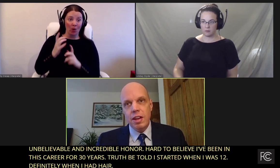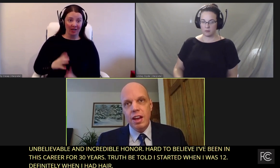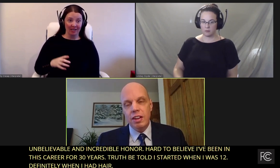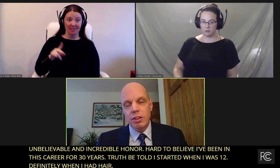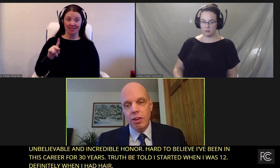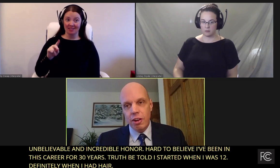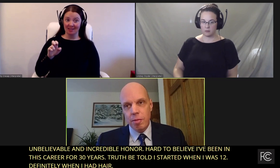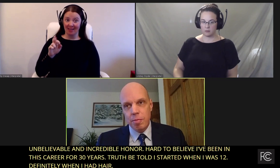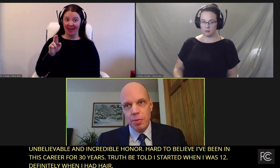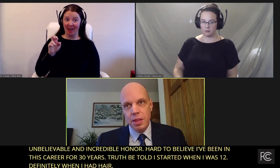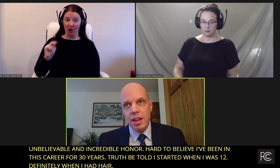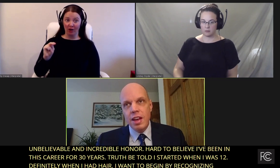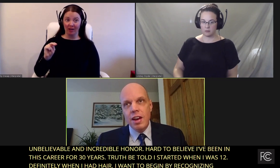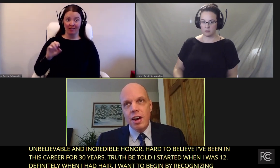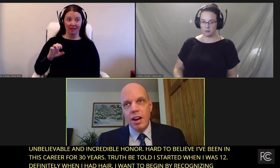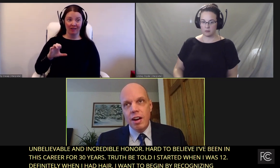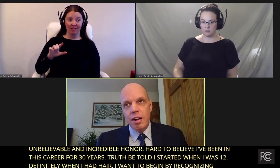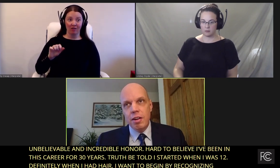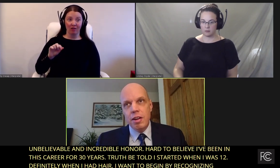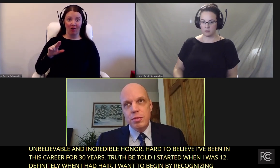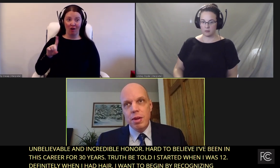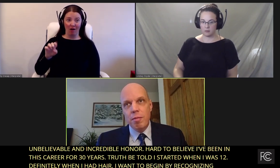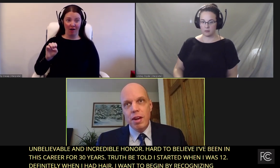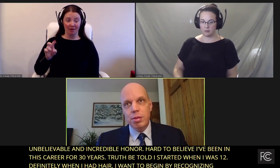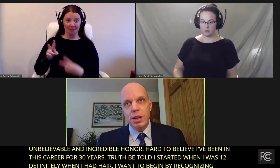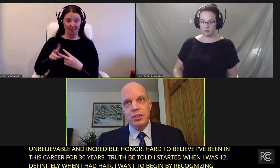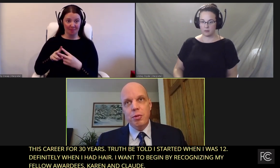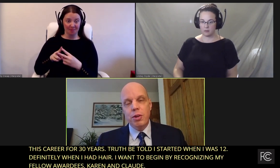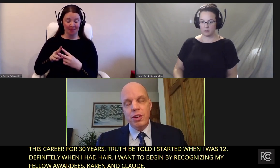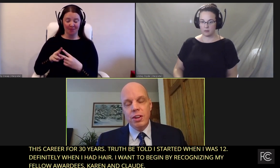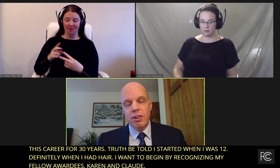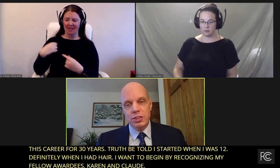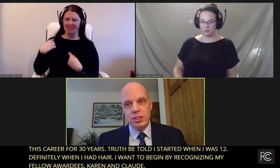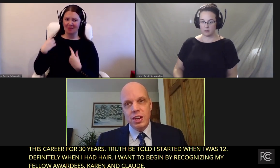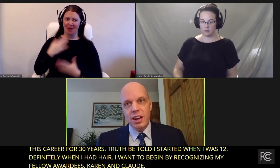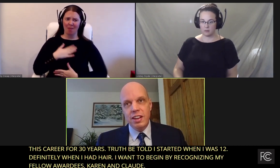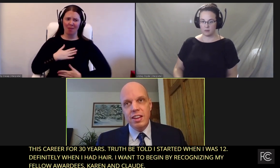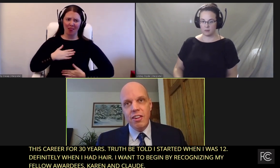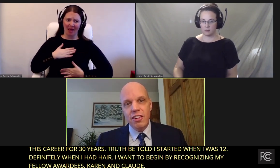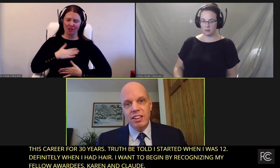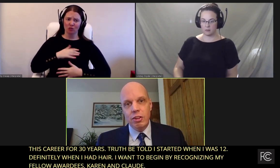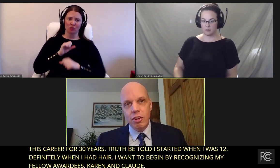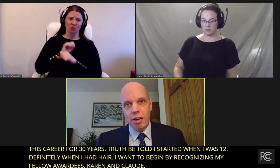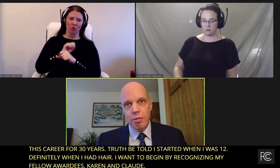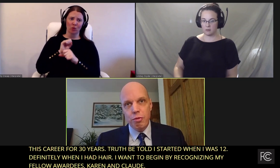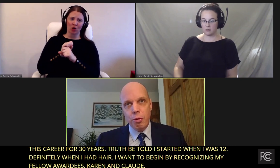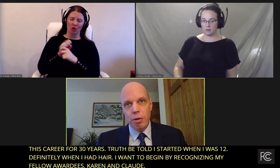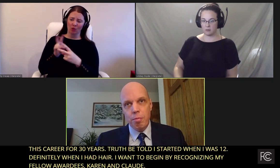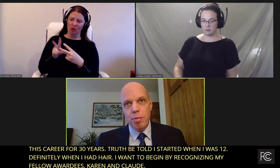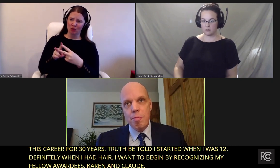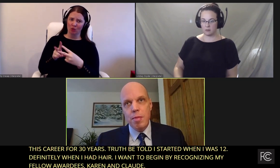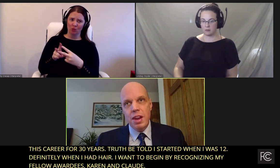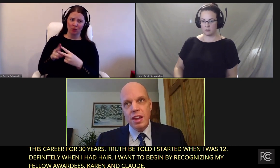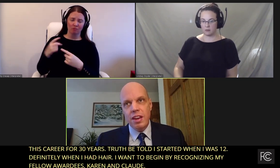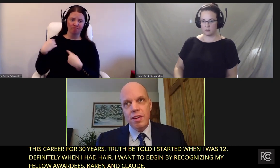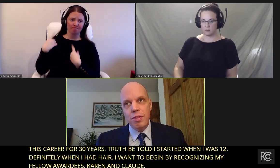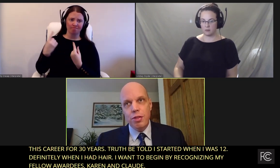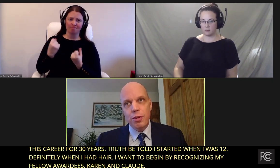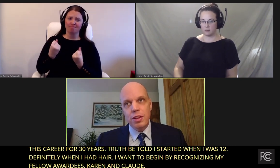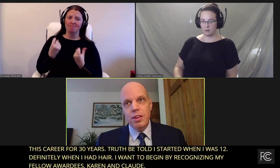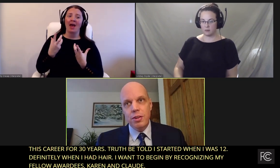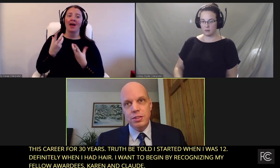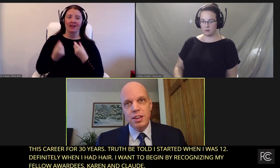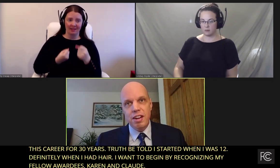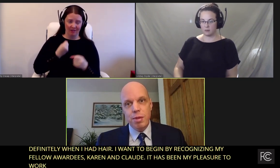Karen and Claude. It's been my pleasure to work alongside Karen and Claude for many